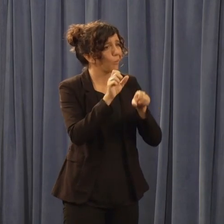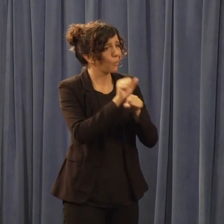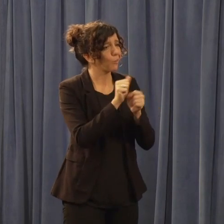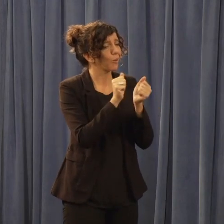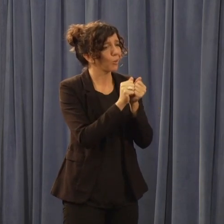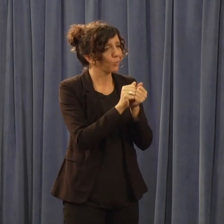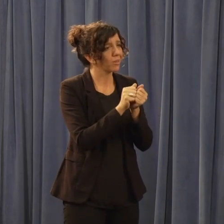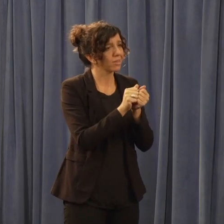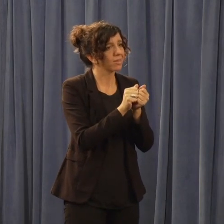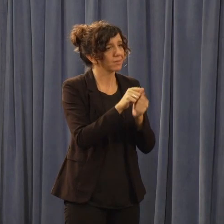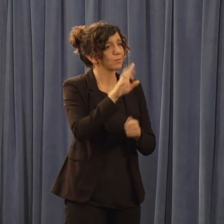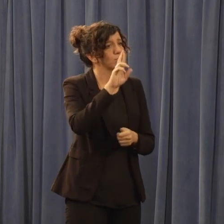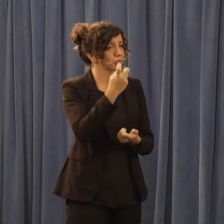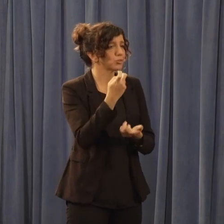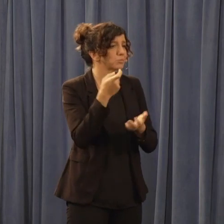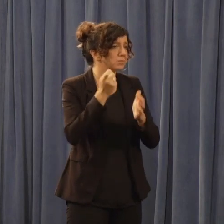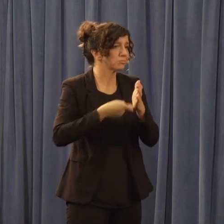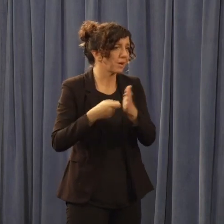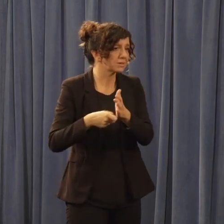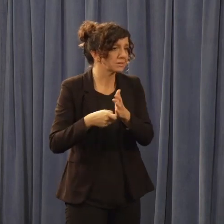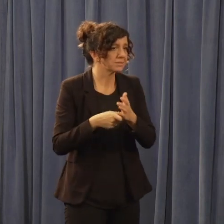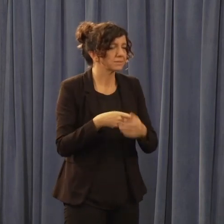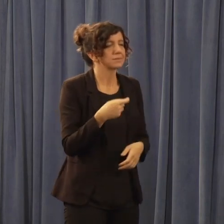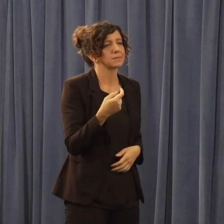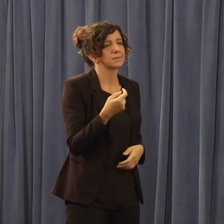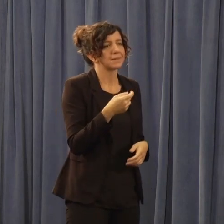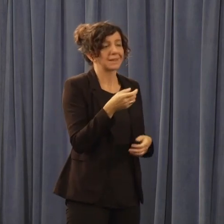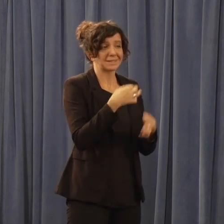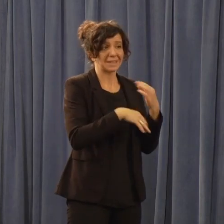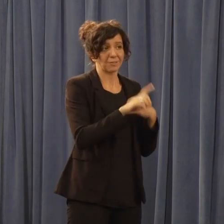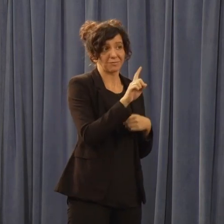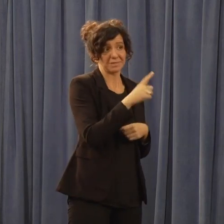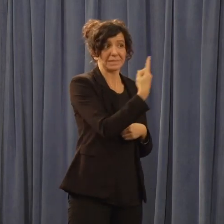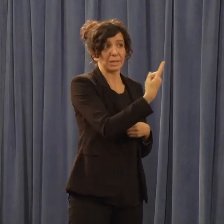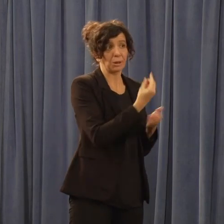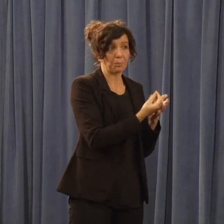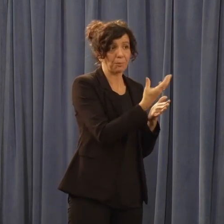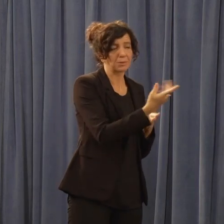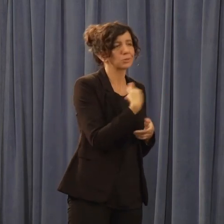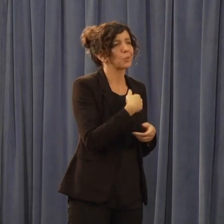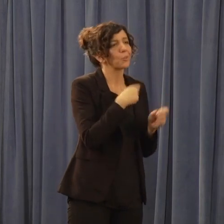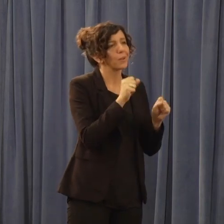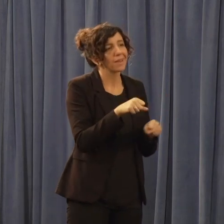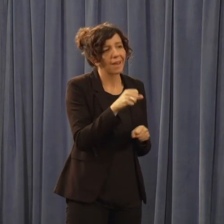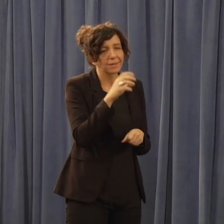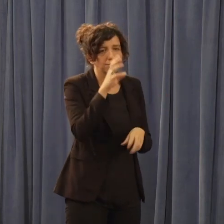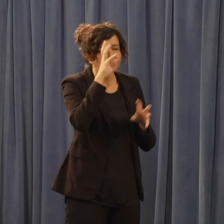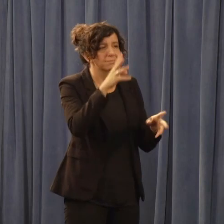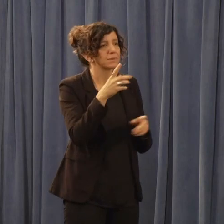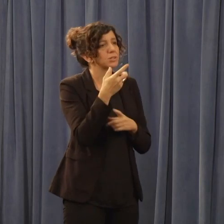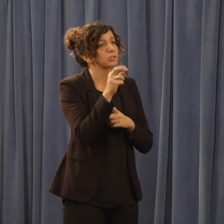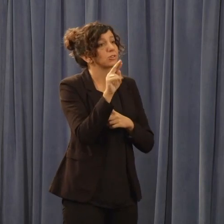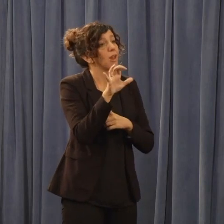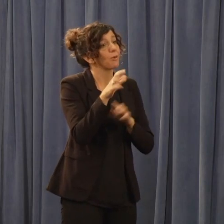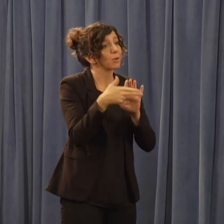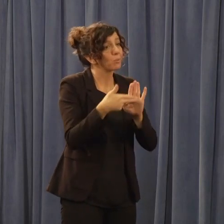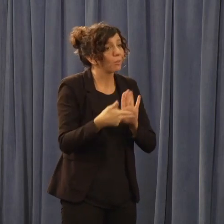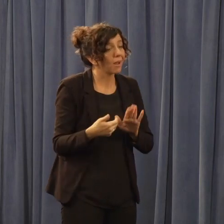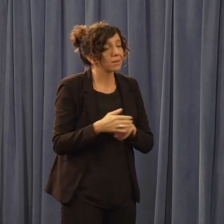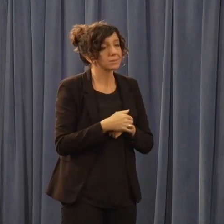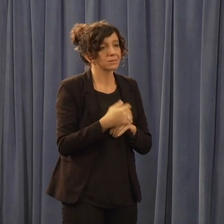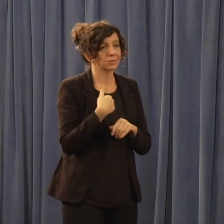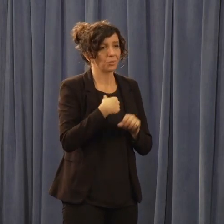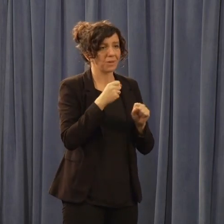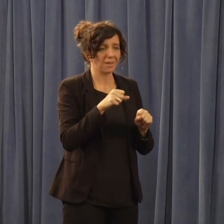being a single purchaser. We believe we can get in the business of generics. We can brand through California RX our generic drugs